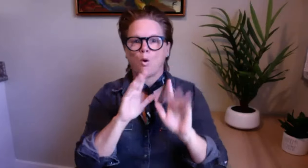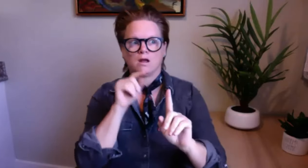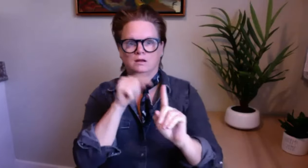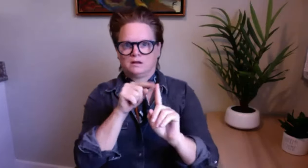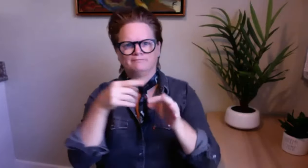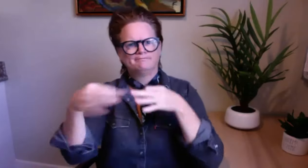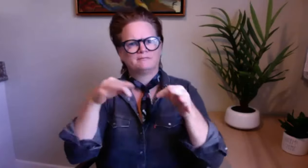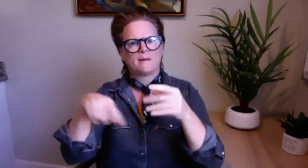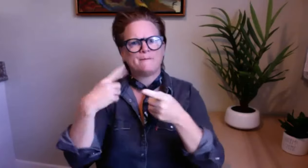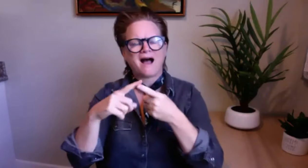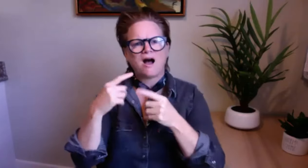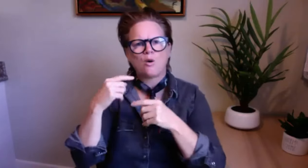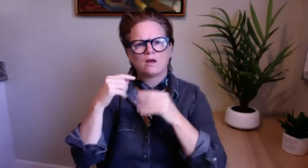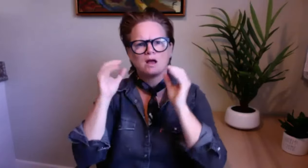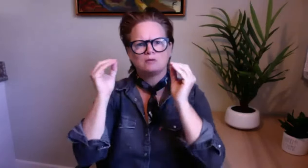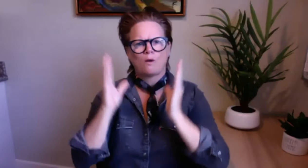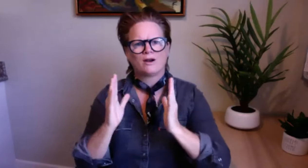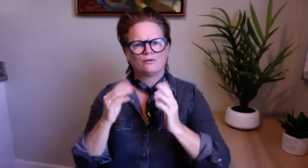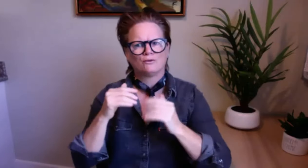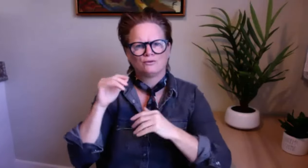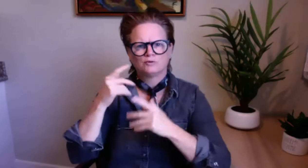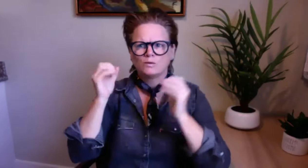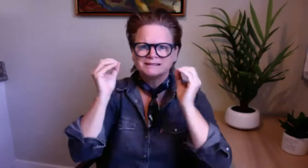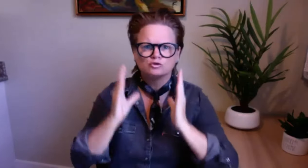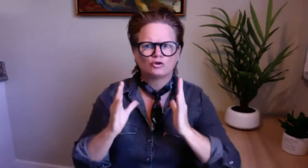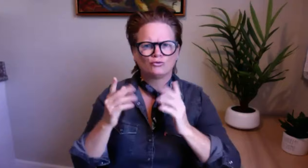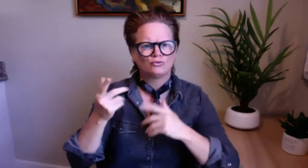the voiceover for that is still in the works we had some technical difficulties